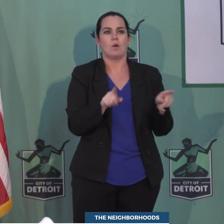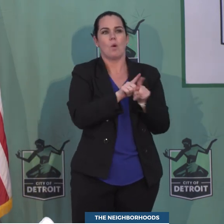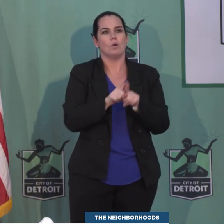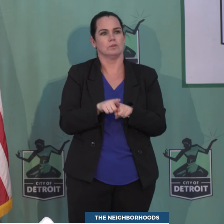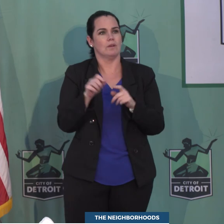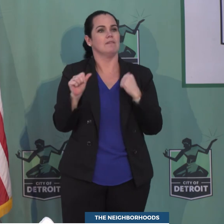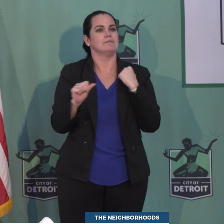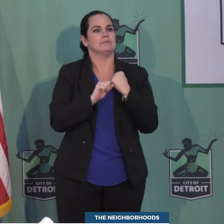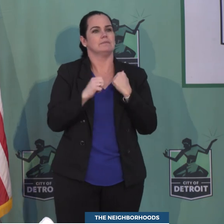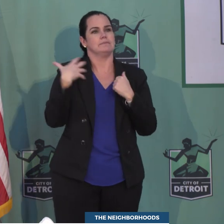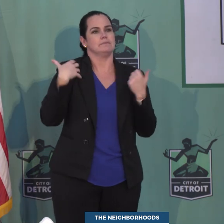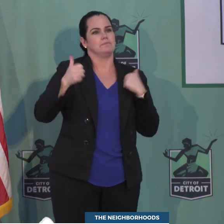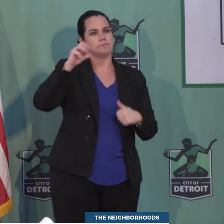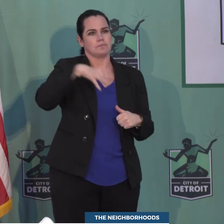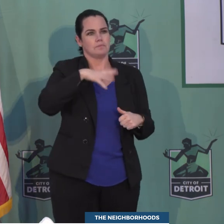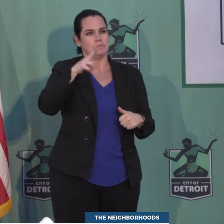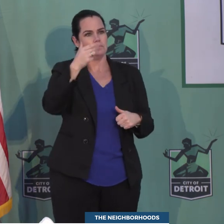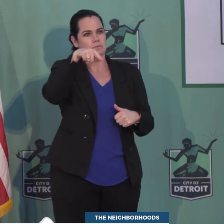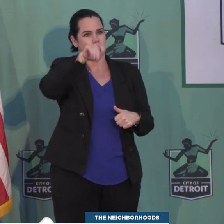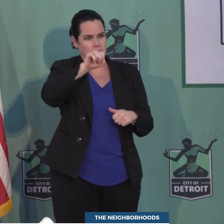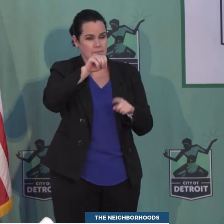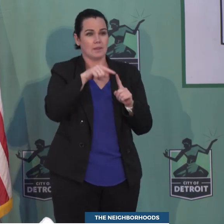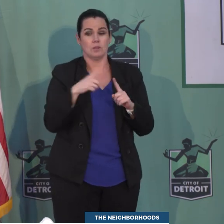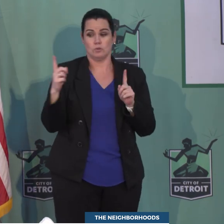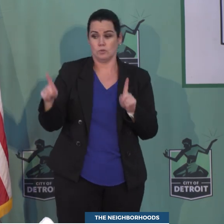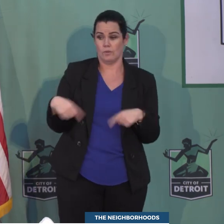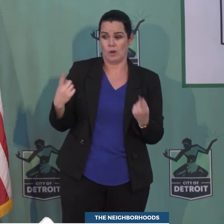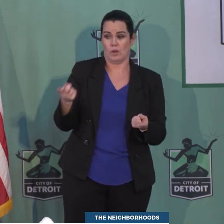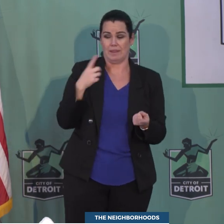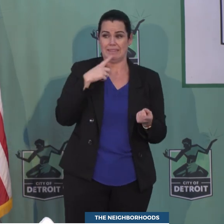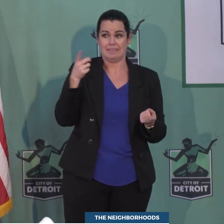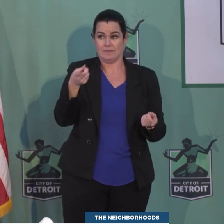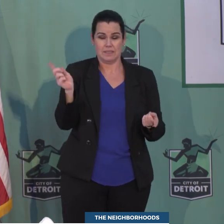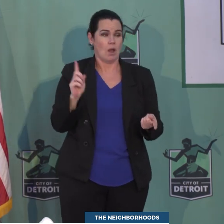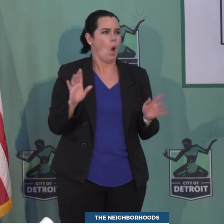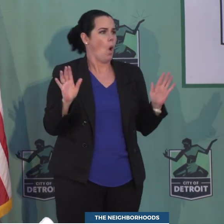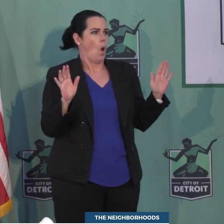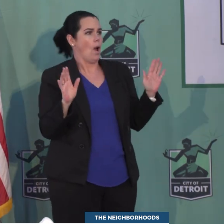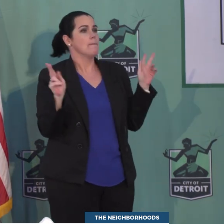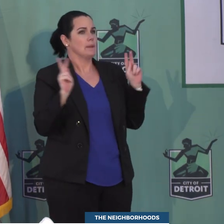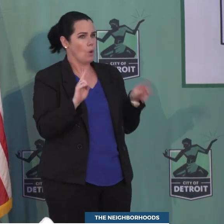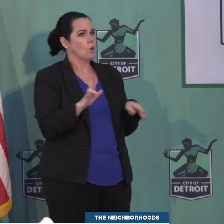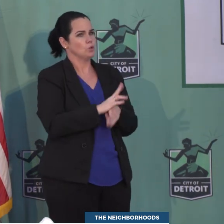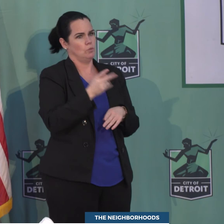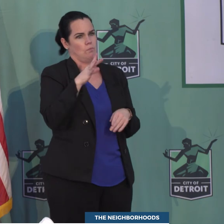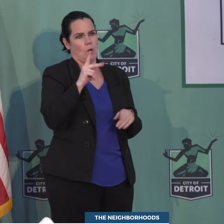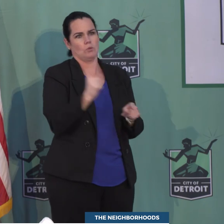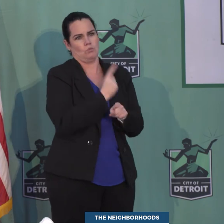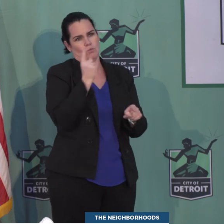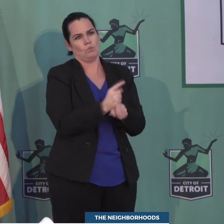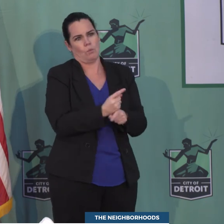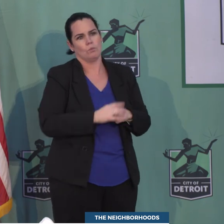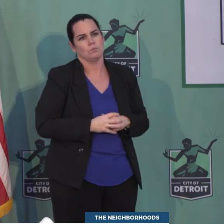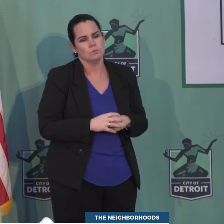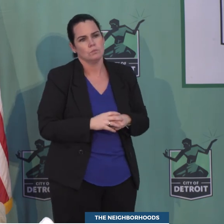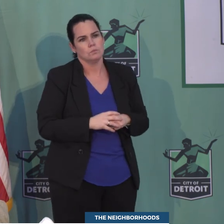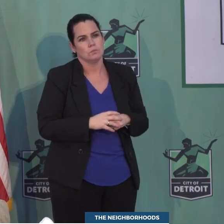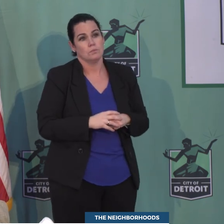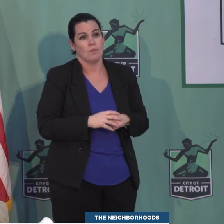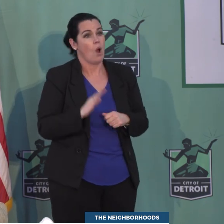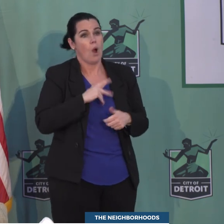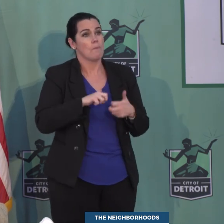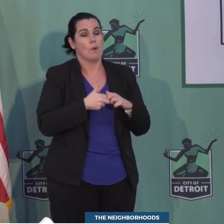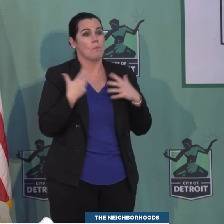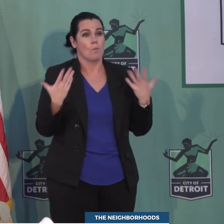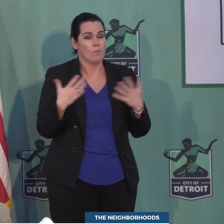White who are in the field. So far, they're telling me that people are using the parks in a responsible way. Our problems